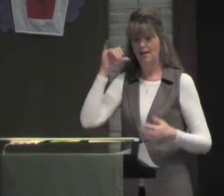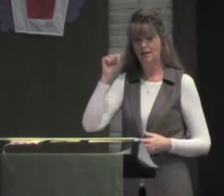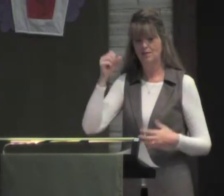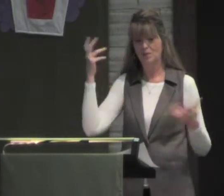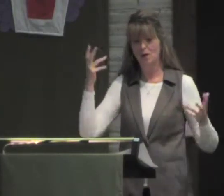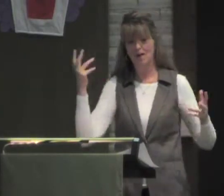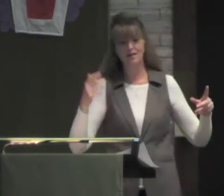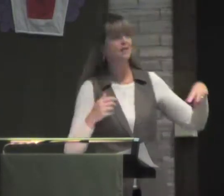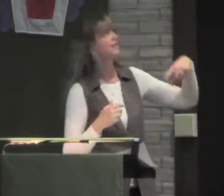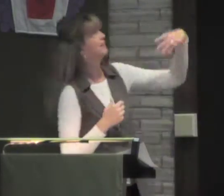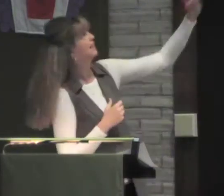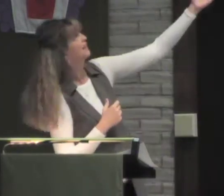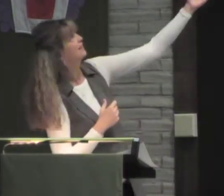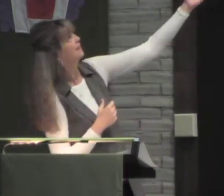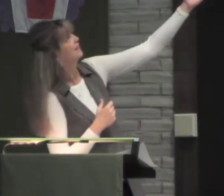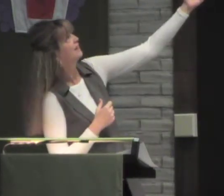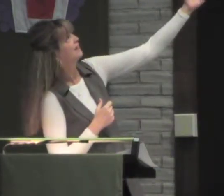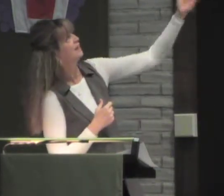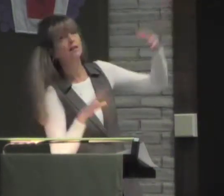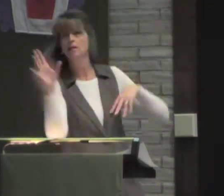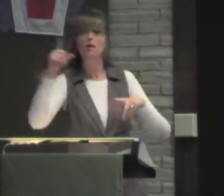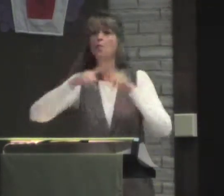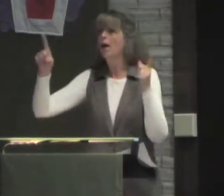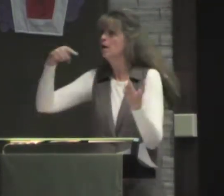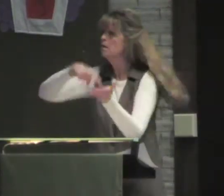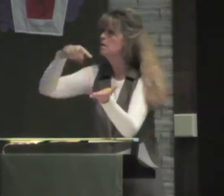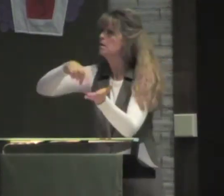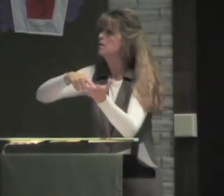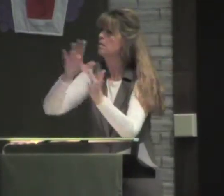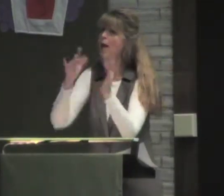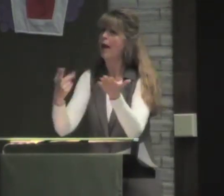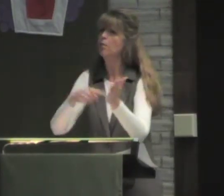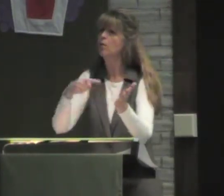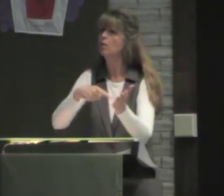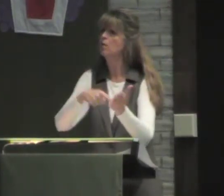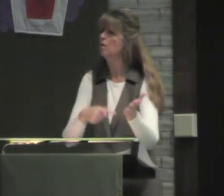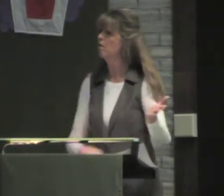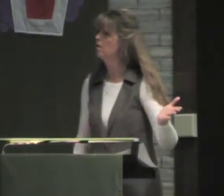this. But it's in the Bible.